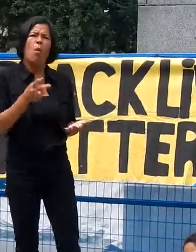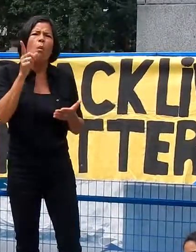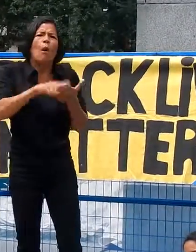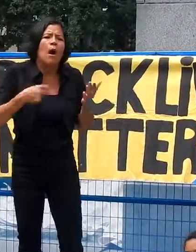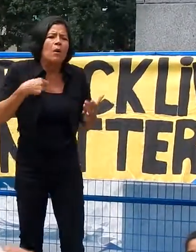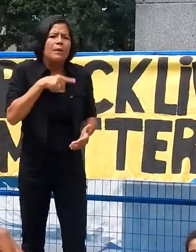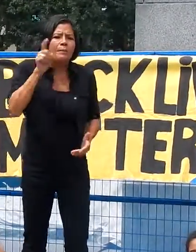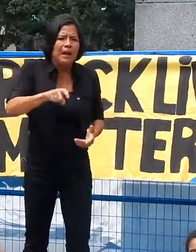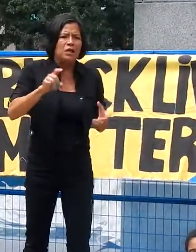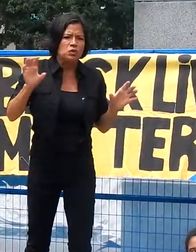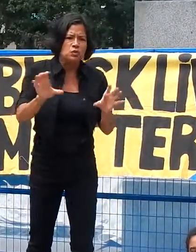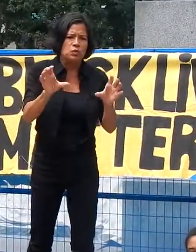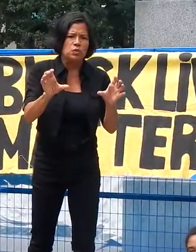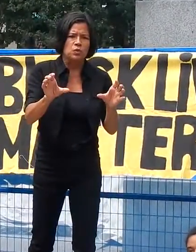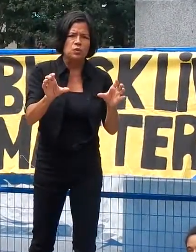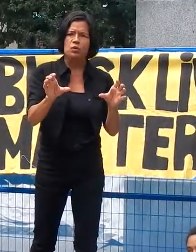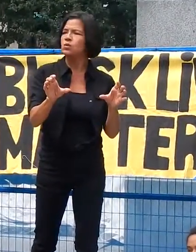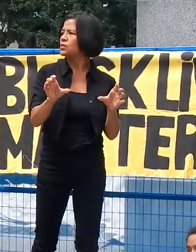do?